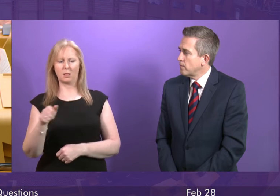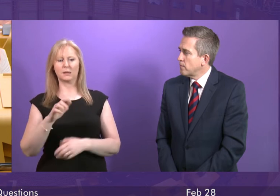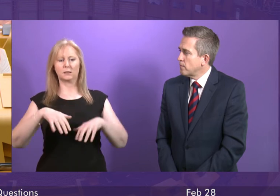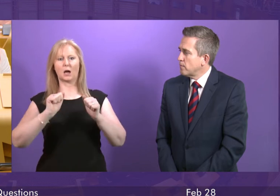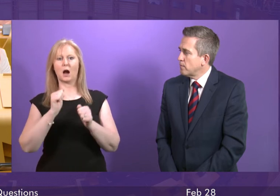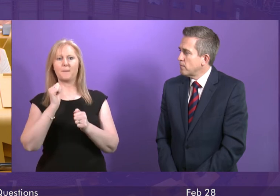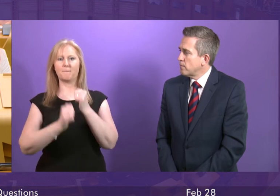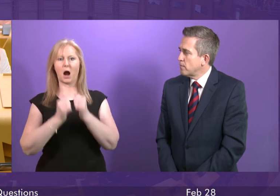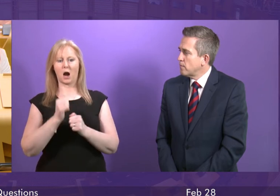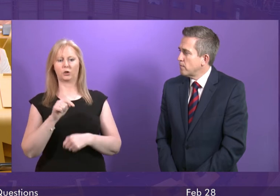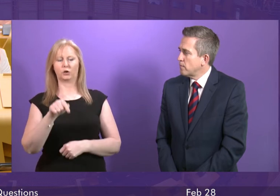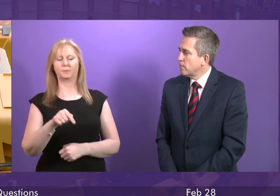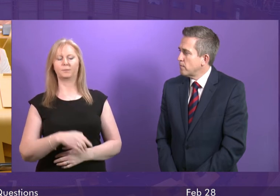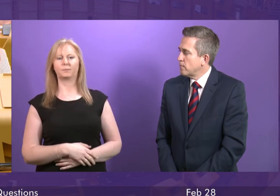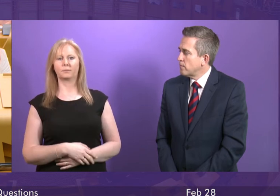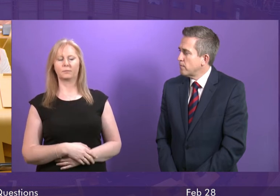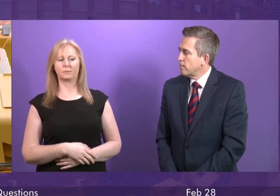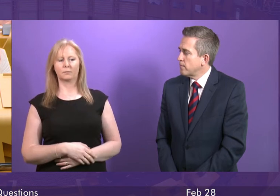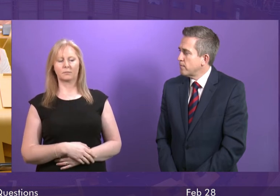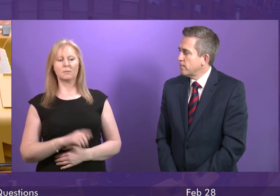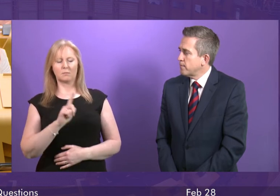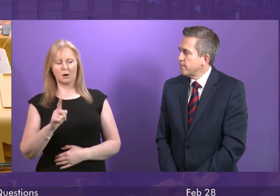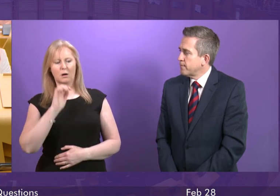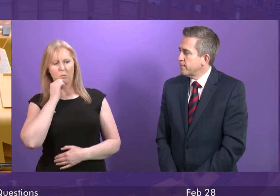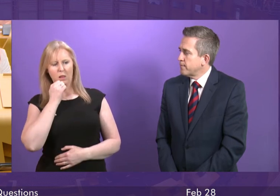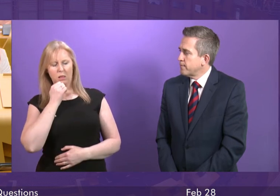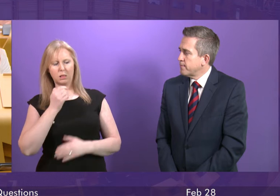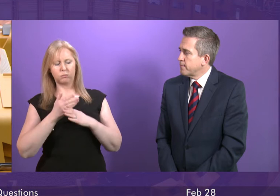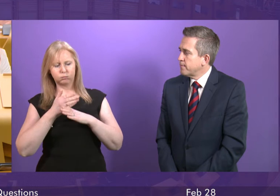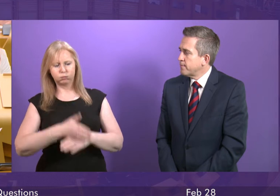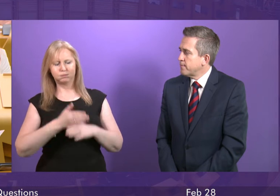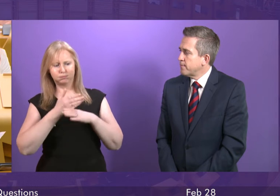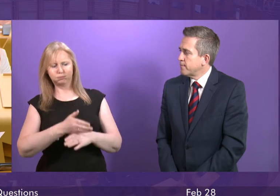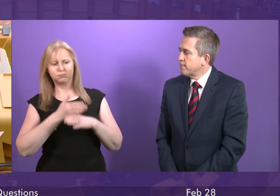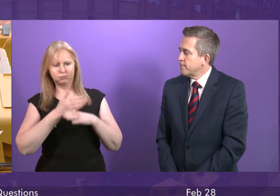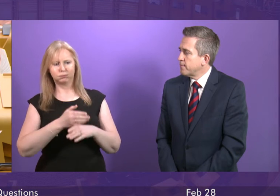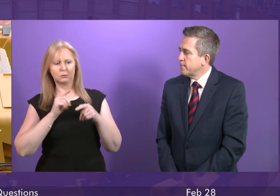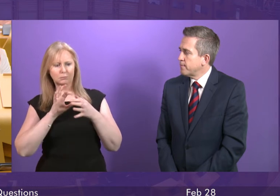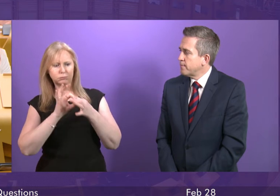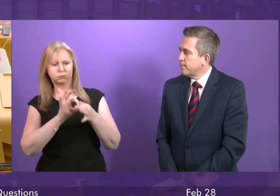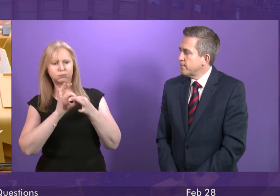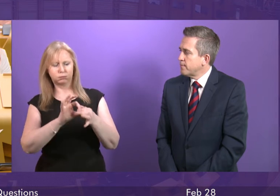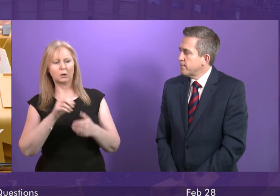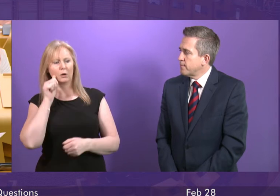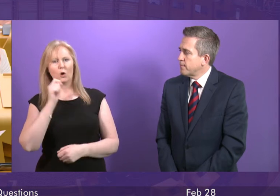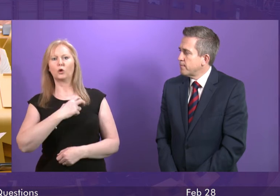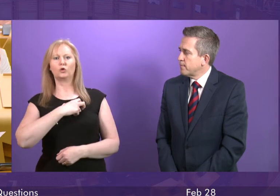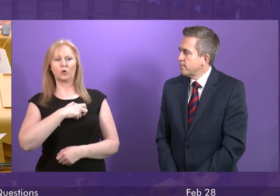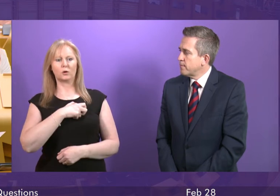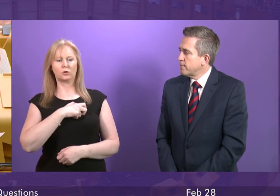Beyond that, we continue to work extremely hard and indeed I note that the unions have been clear that they think both DF Barnes and